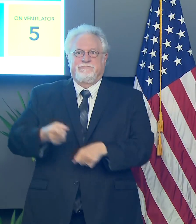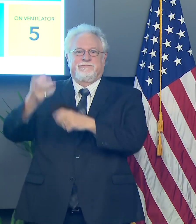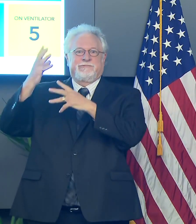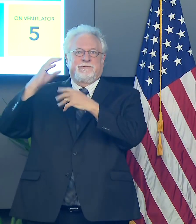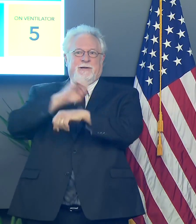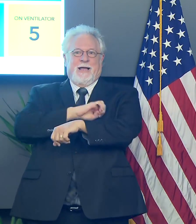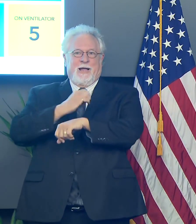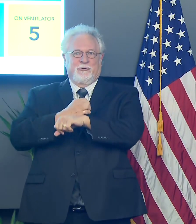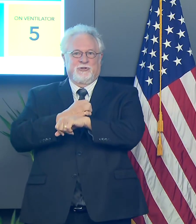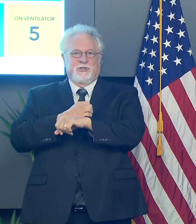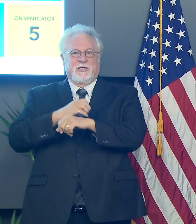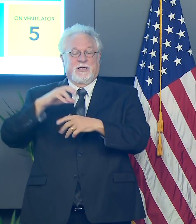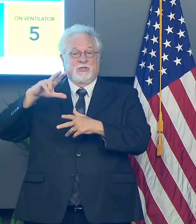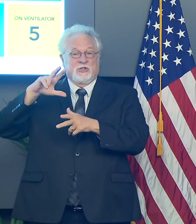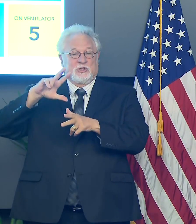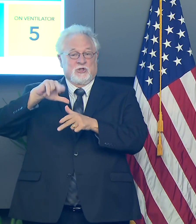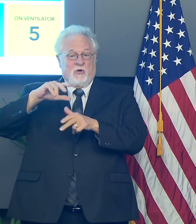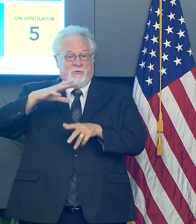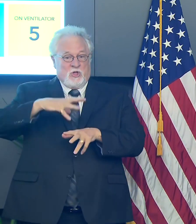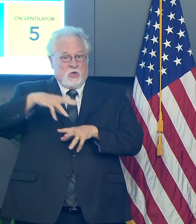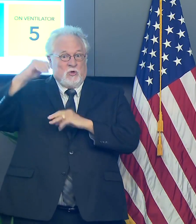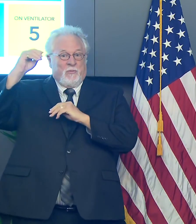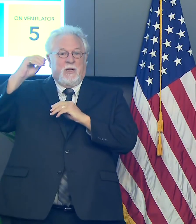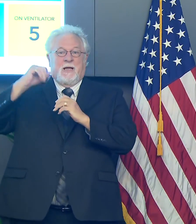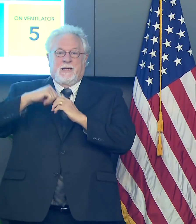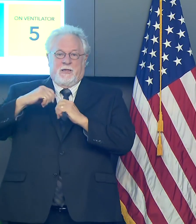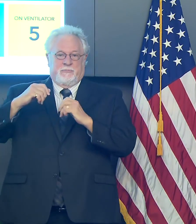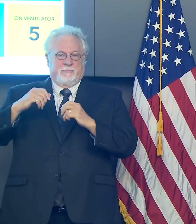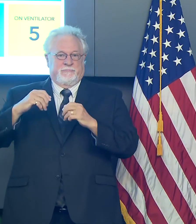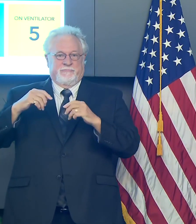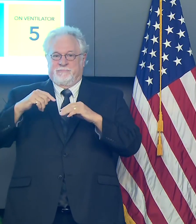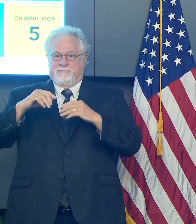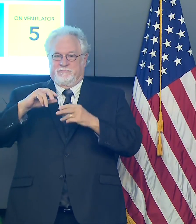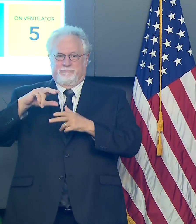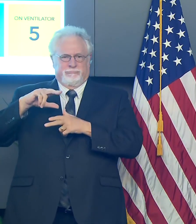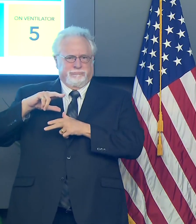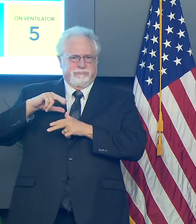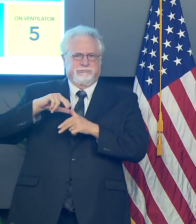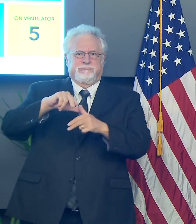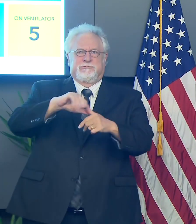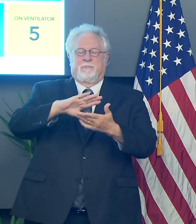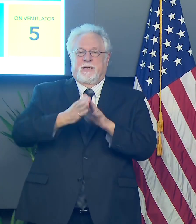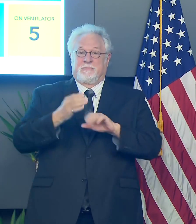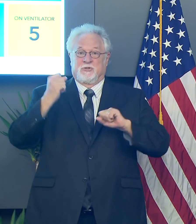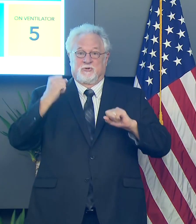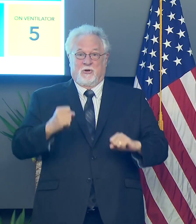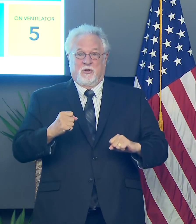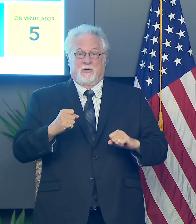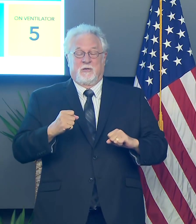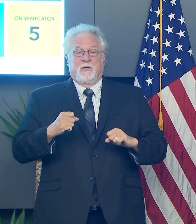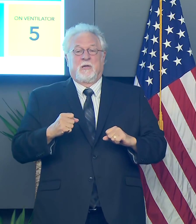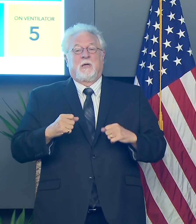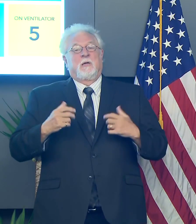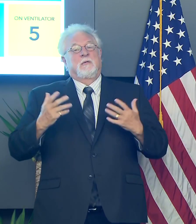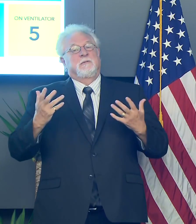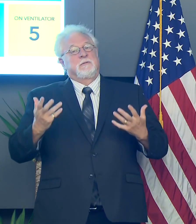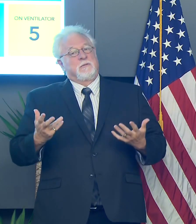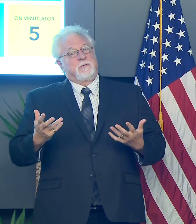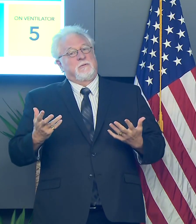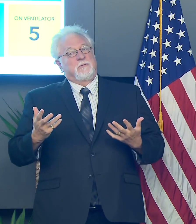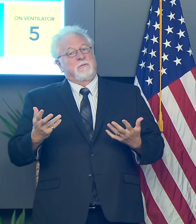these storms feed off of, uh, so that they can rapidly intensify and become, uh, quite strong. Uh, so